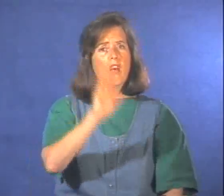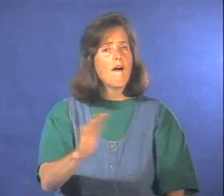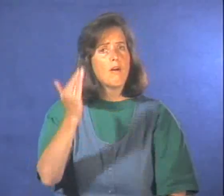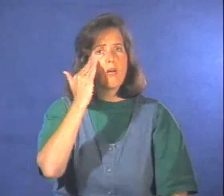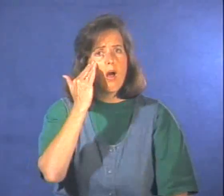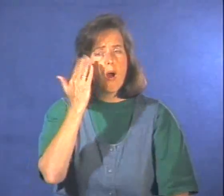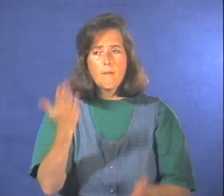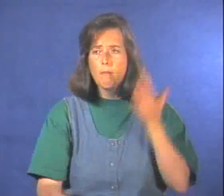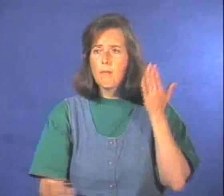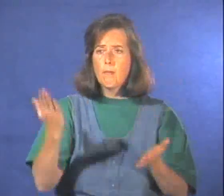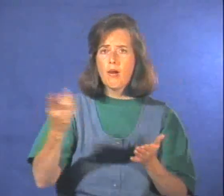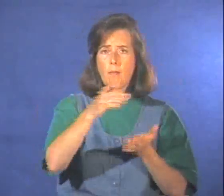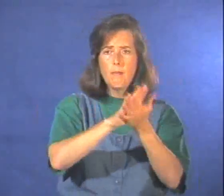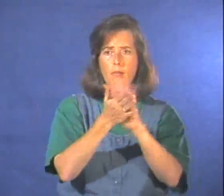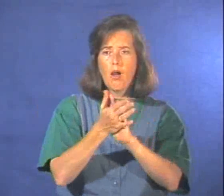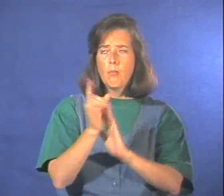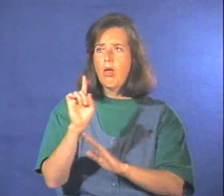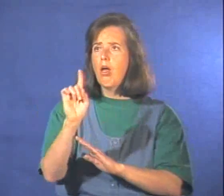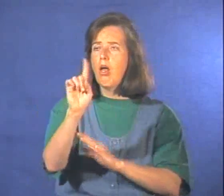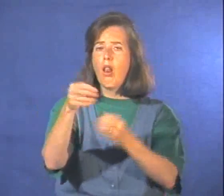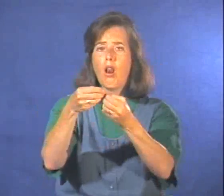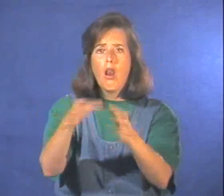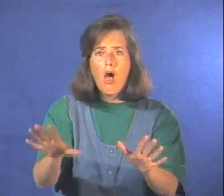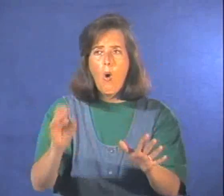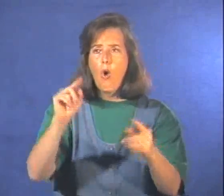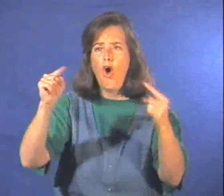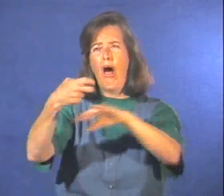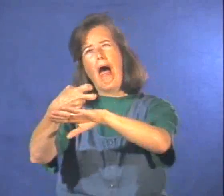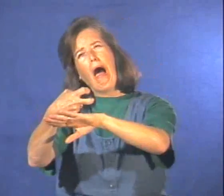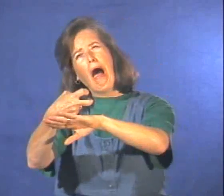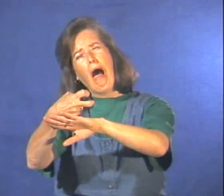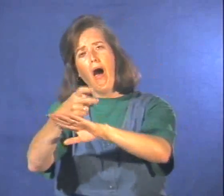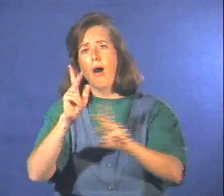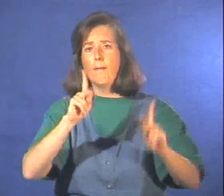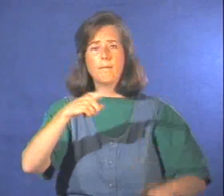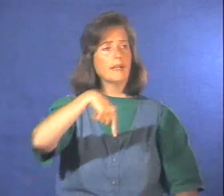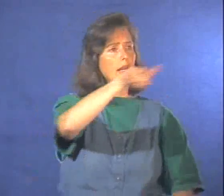You could become lost or hurt, and other people could not find you.